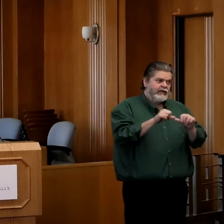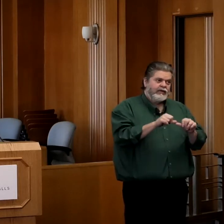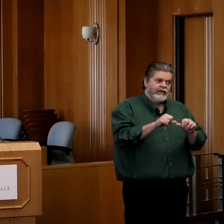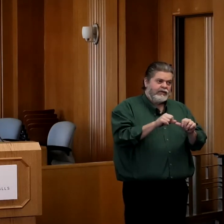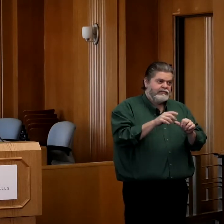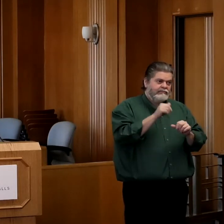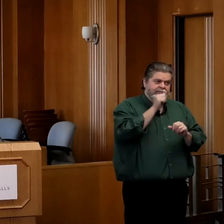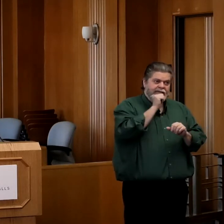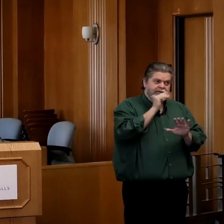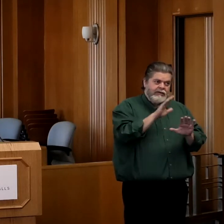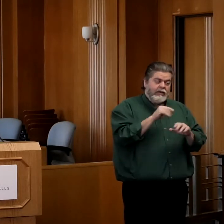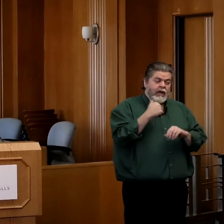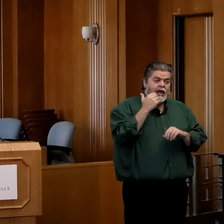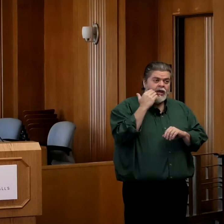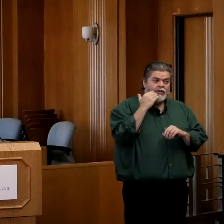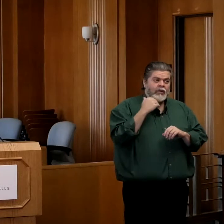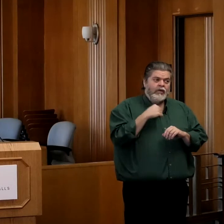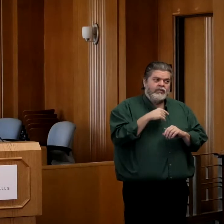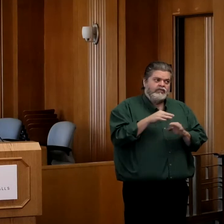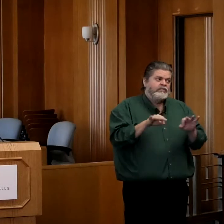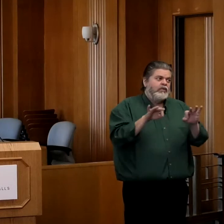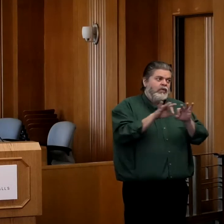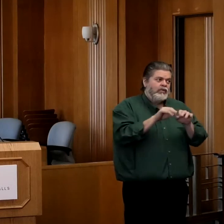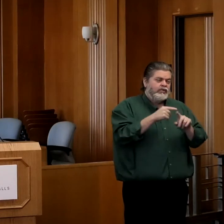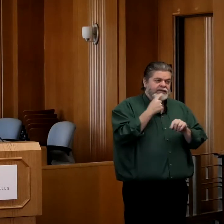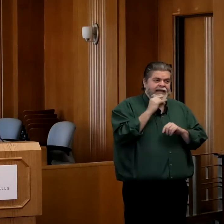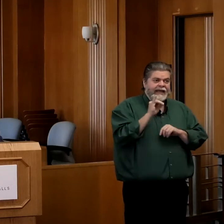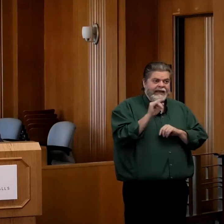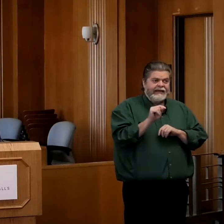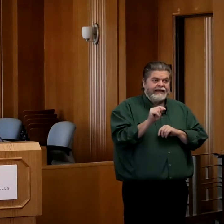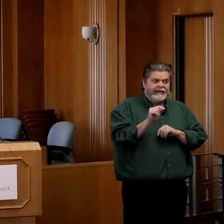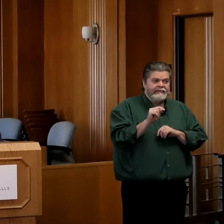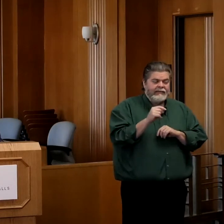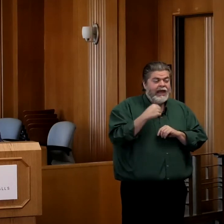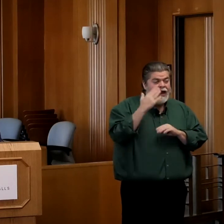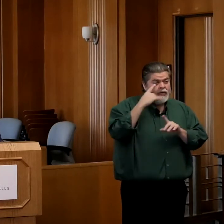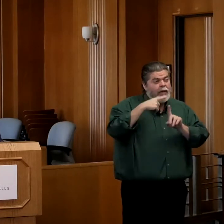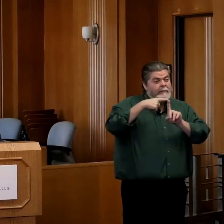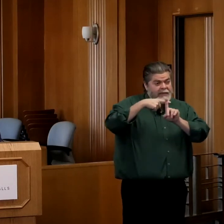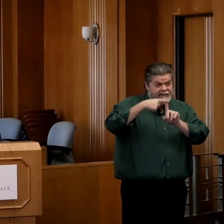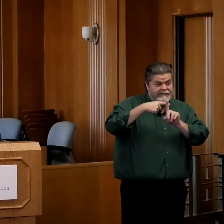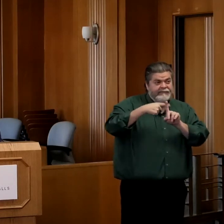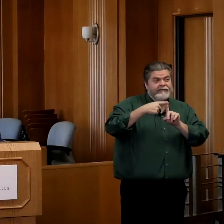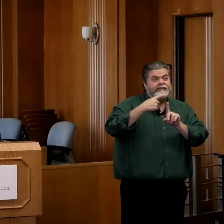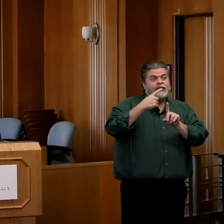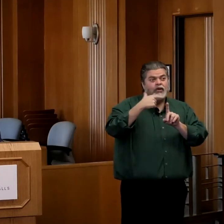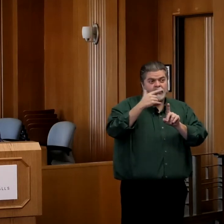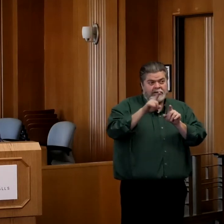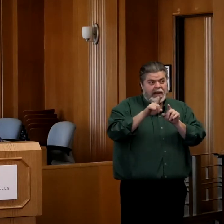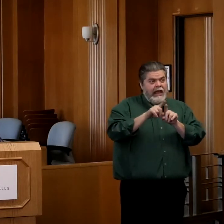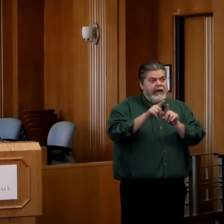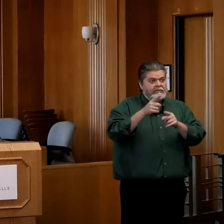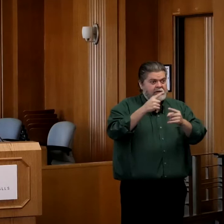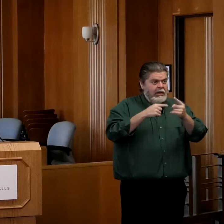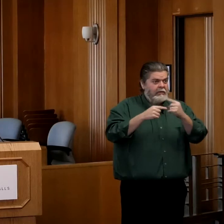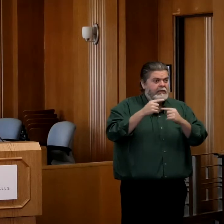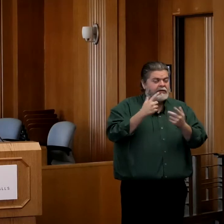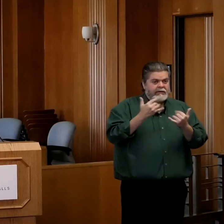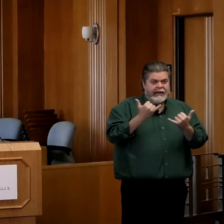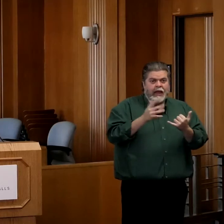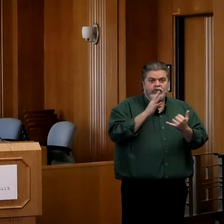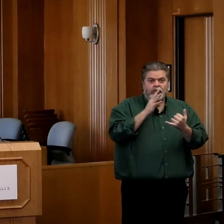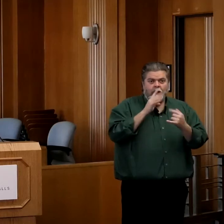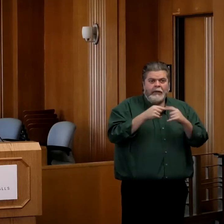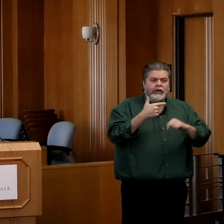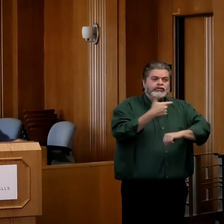And I say that because there is a little bit of reason for optimism and positivity on the horizon with all the talk